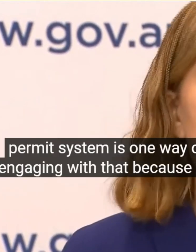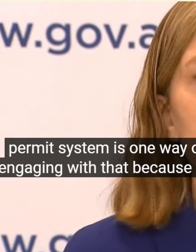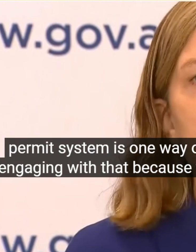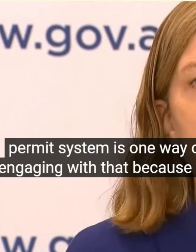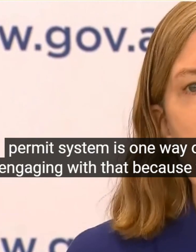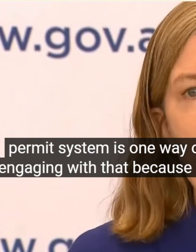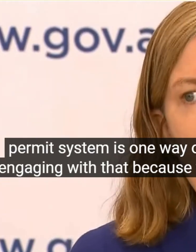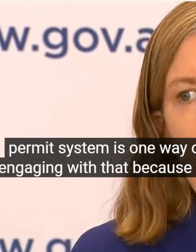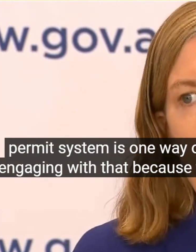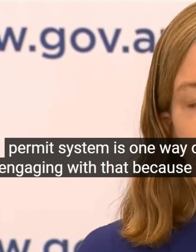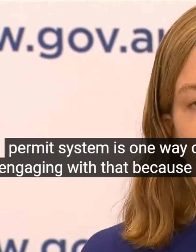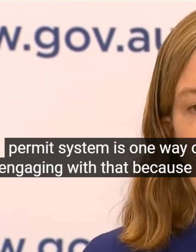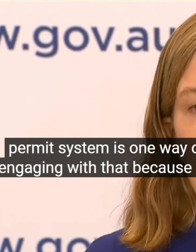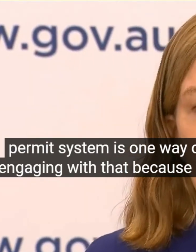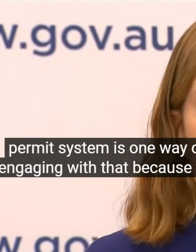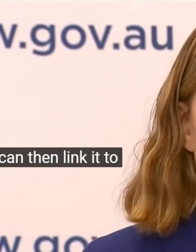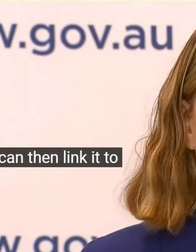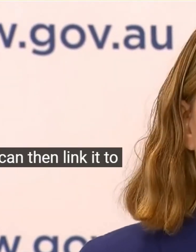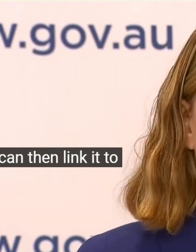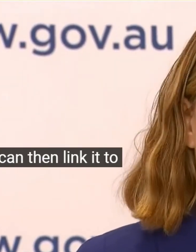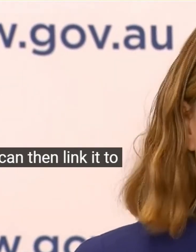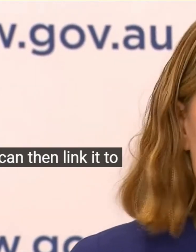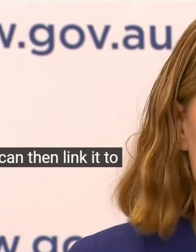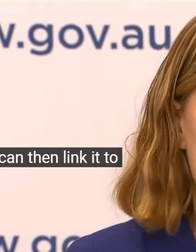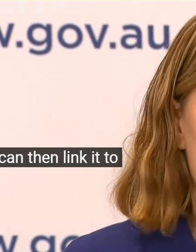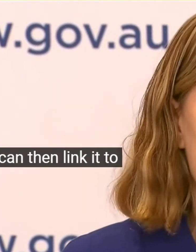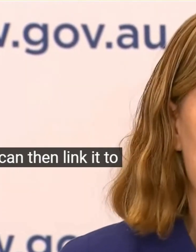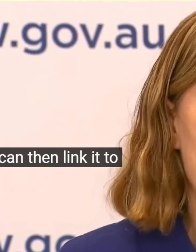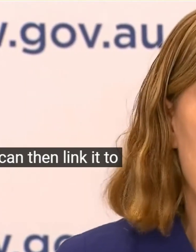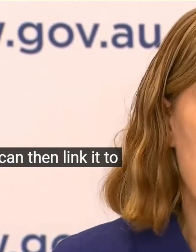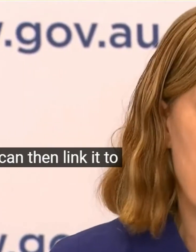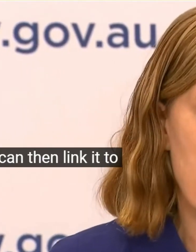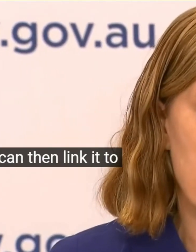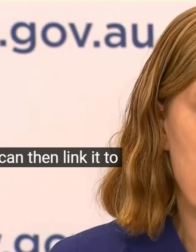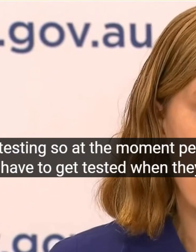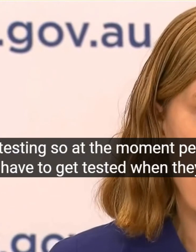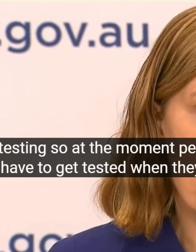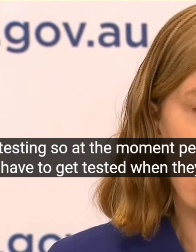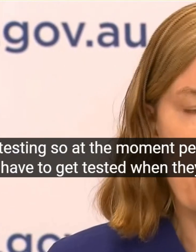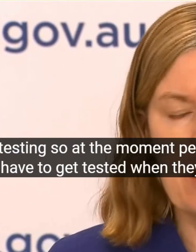Of Engaging With That Because We Can Then Link It To Testing So At The Moment People Have